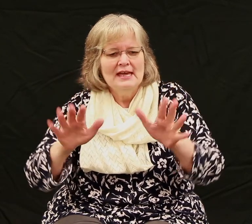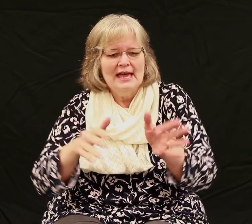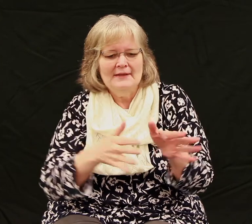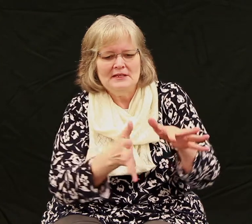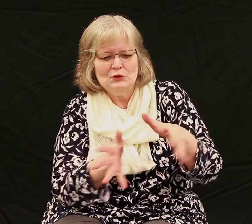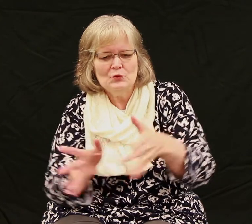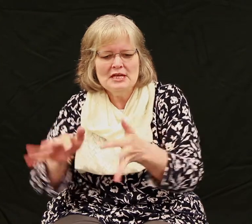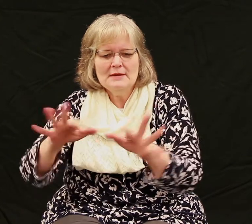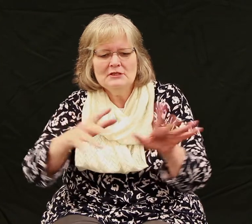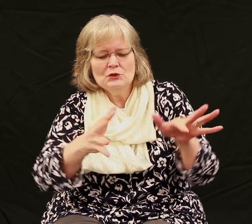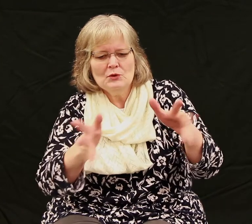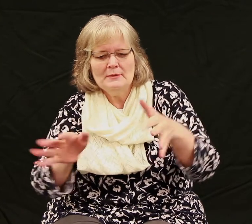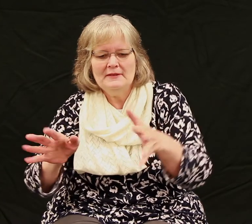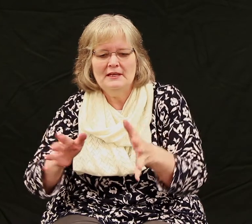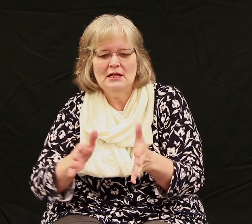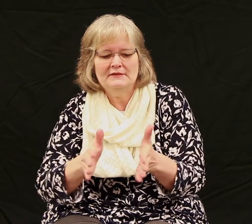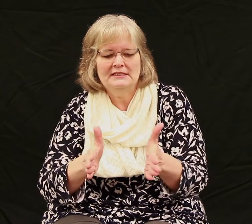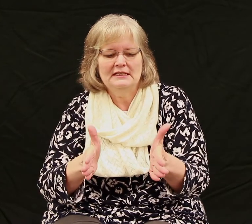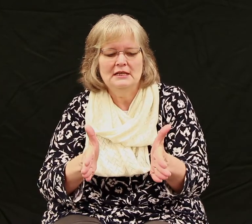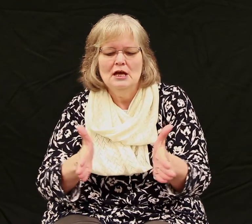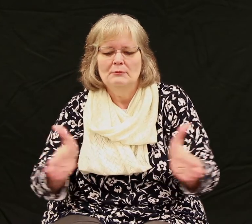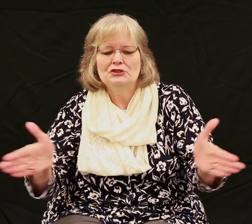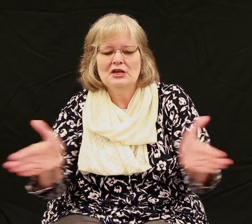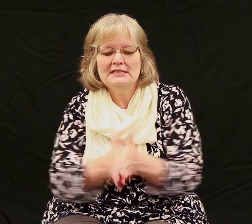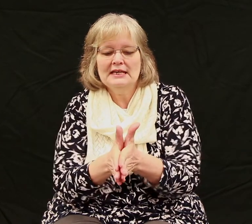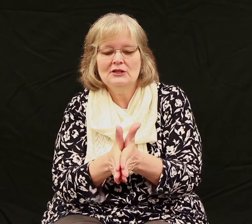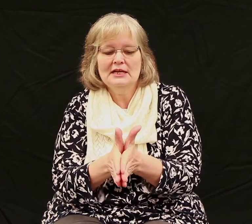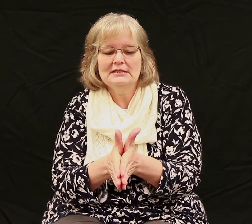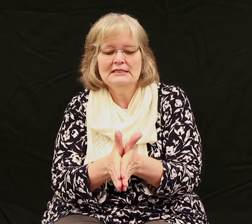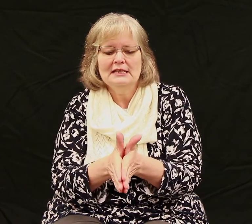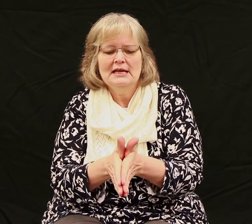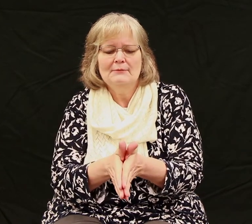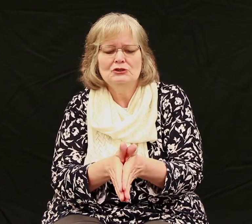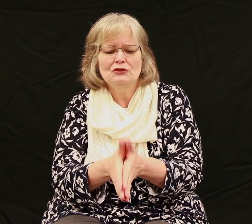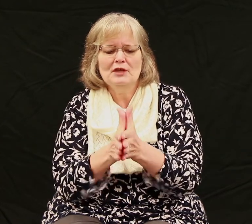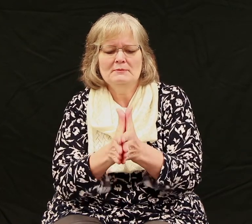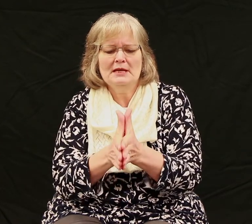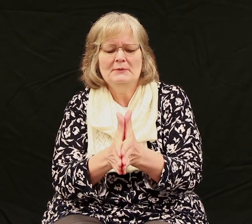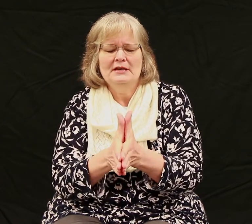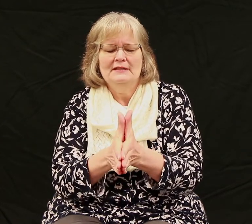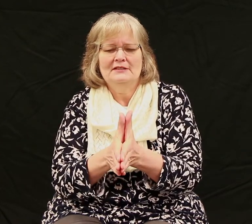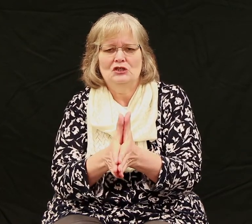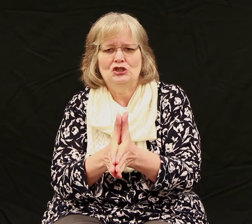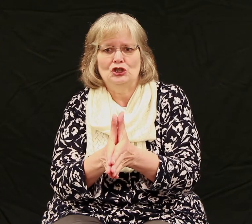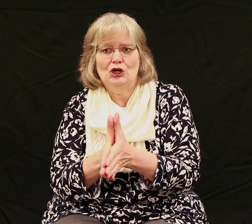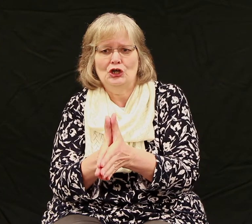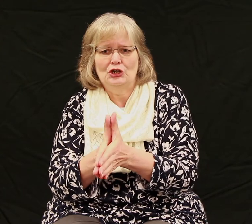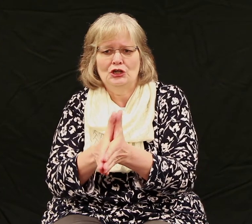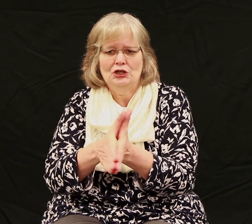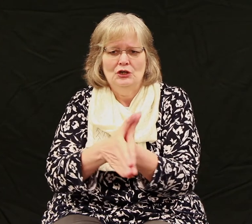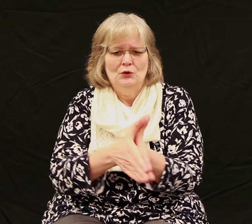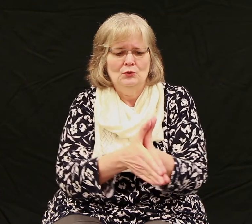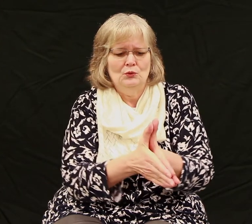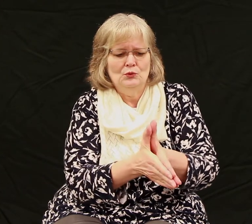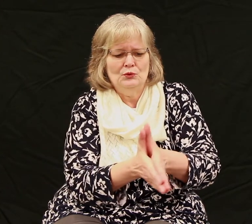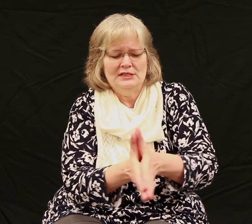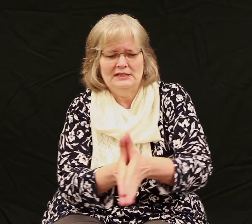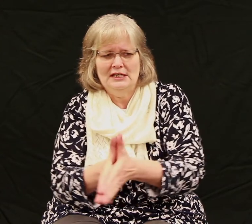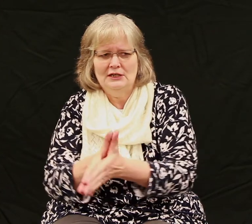And they swim and swim and then all of a sudden put your hands together like this and put your thumbs up. That's a shark. Ooh, they see a